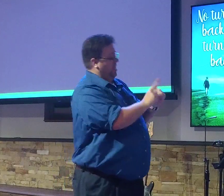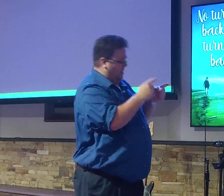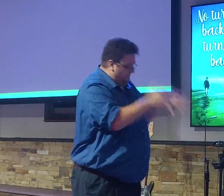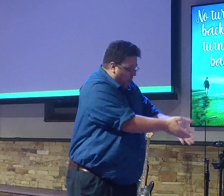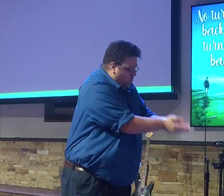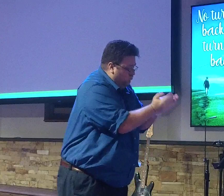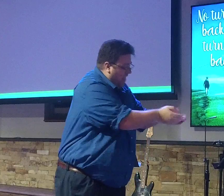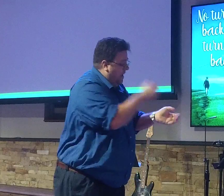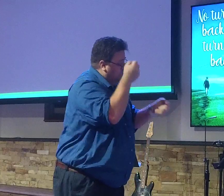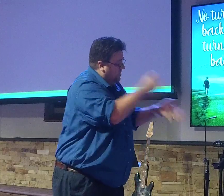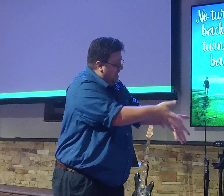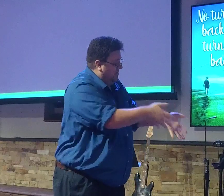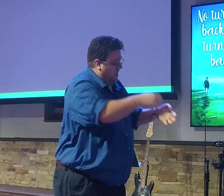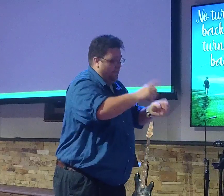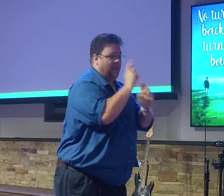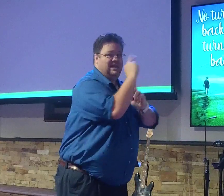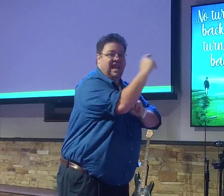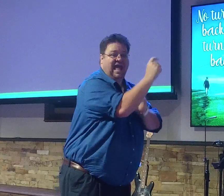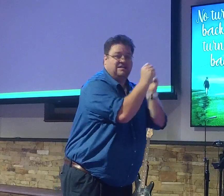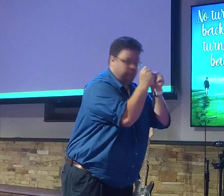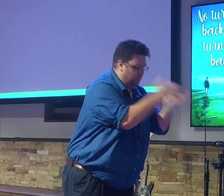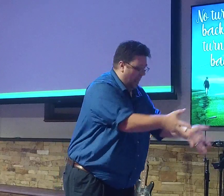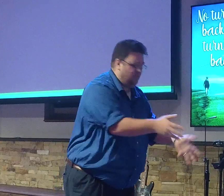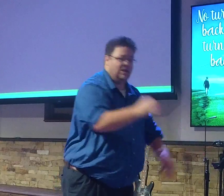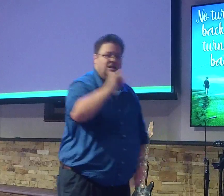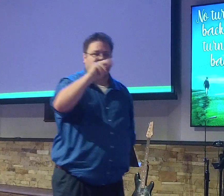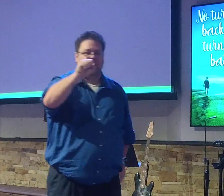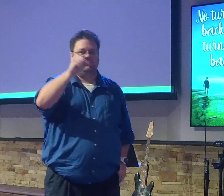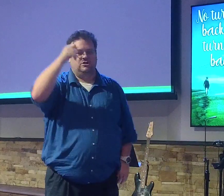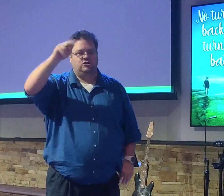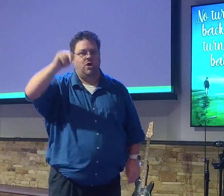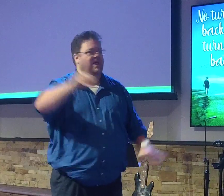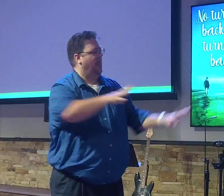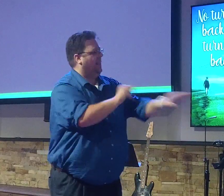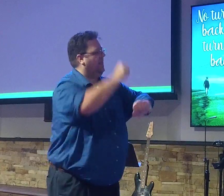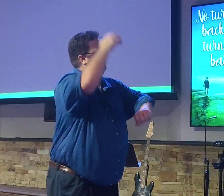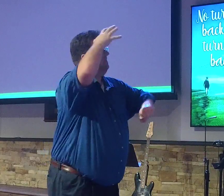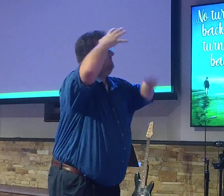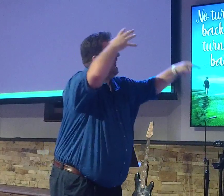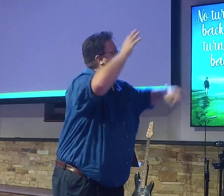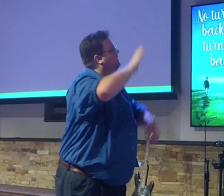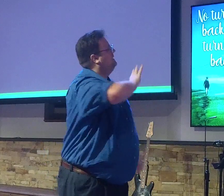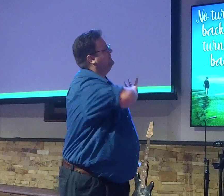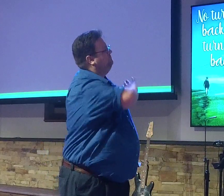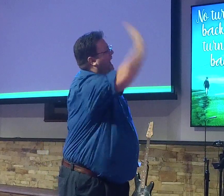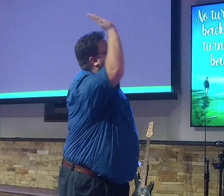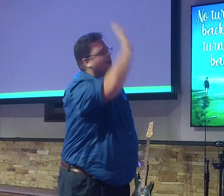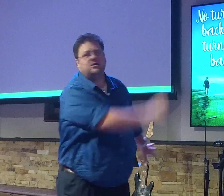leave their nets. James and John leave their dad and leave all their stuff. And they follow Christ.